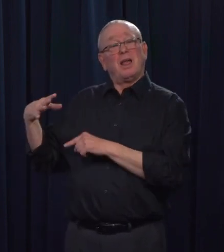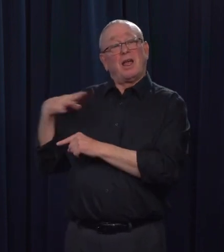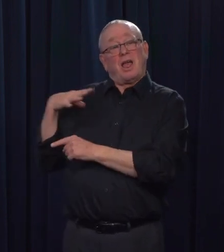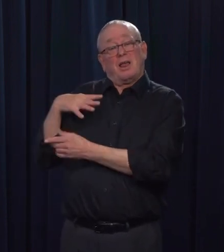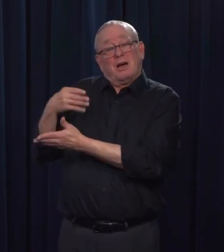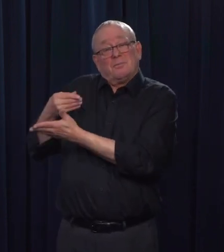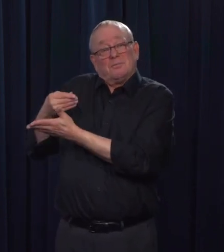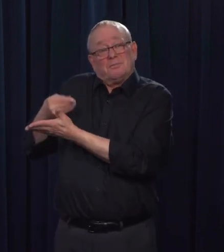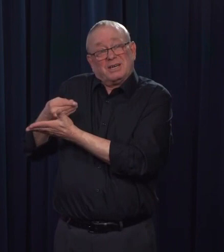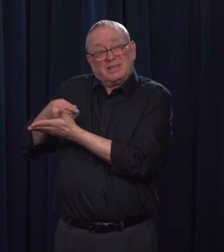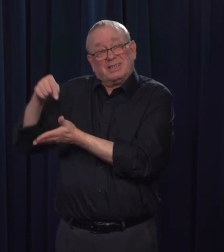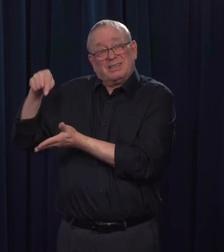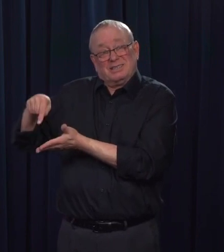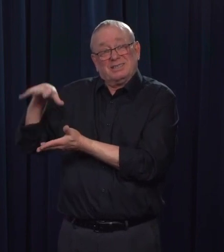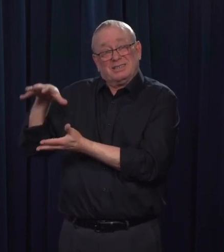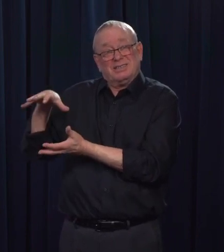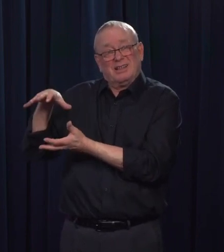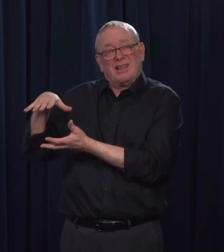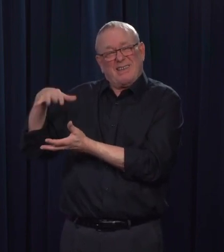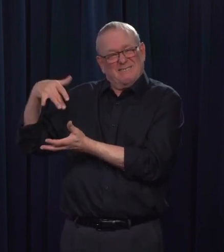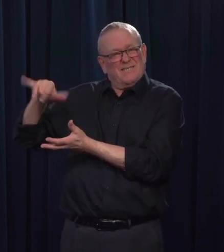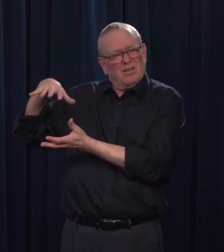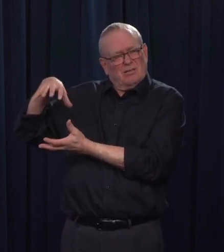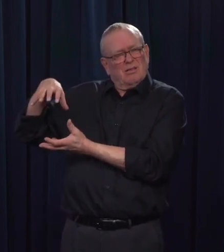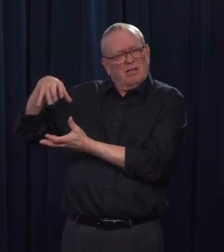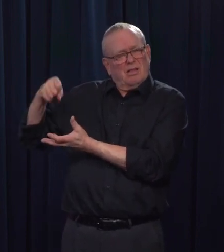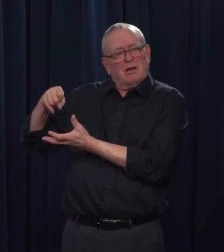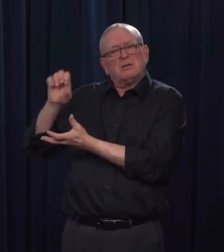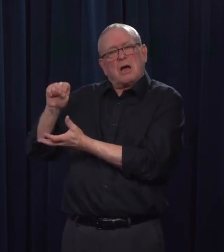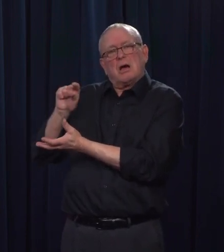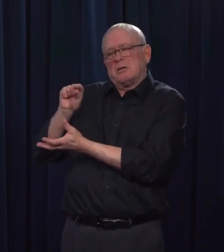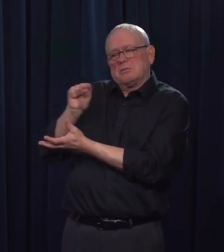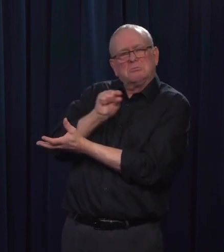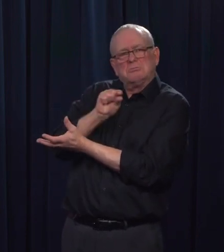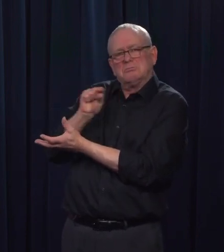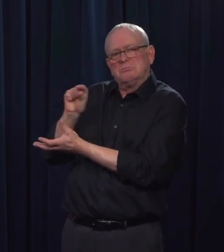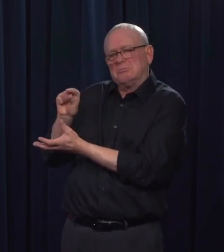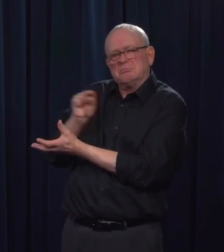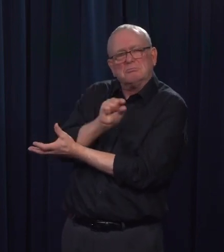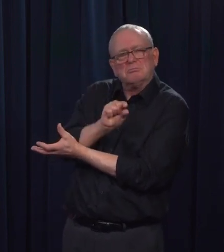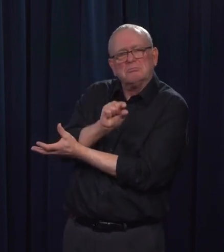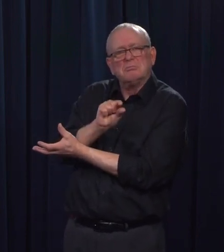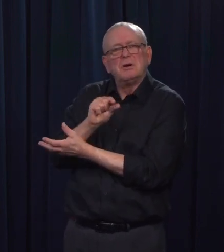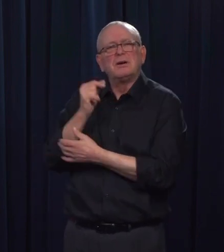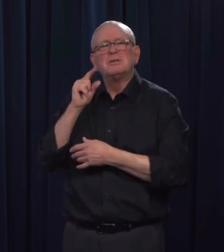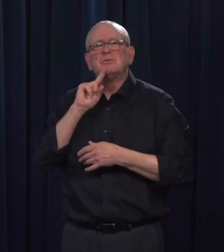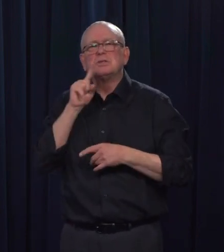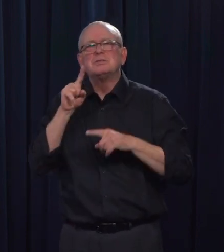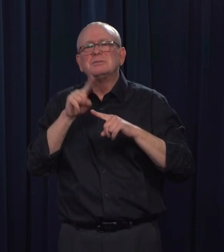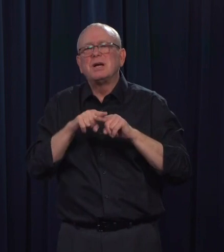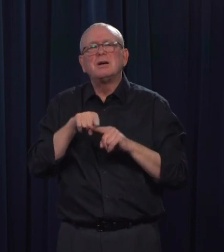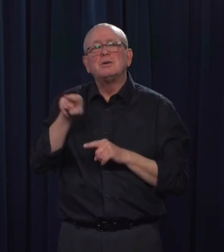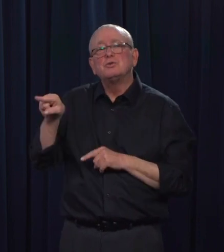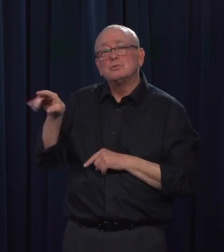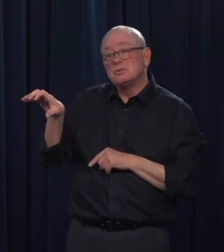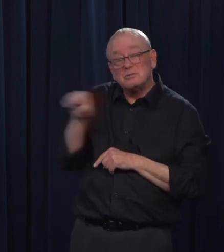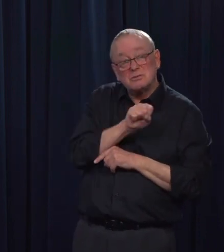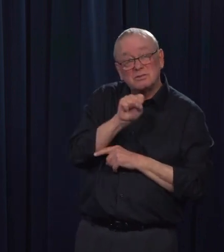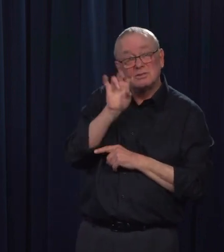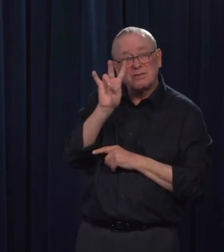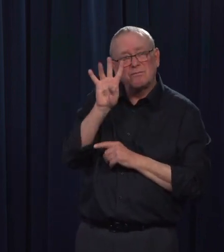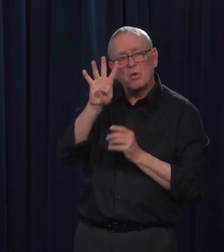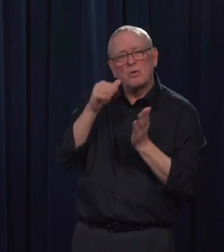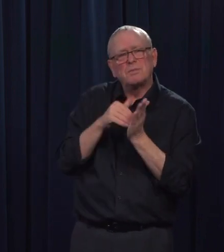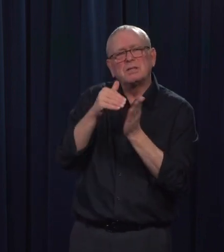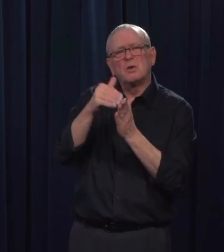from. So we'll, we'll follow up specifically with you. why are you drawing from it? Why are you drawing $74 million from it? Can you give us any, even a broad understanding